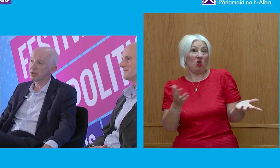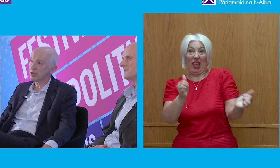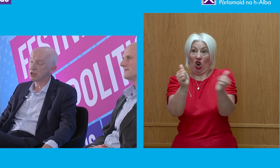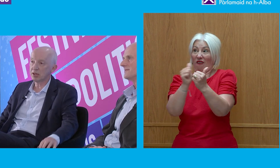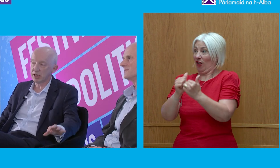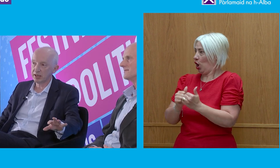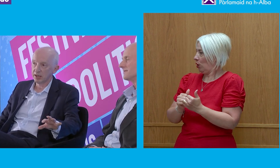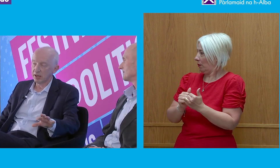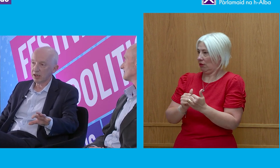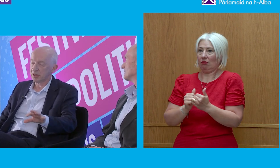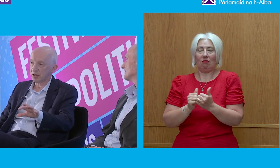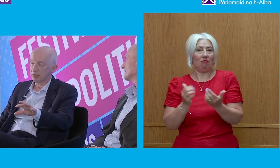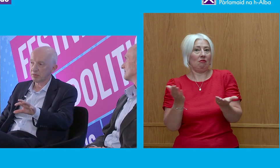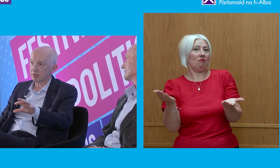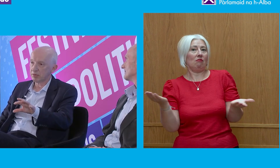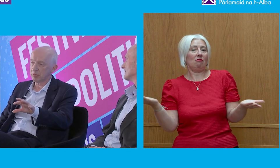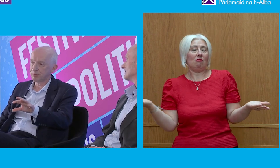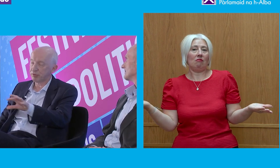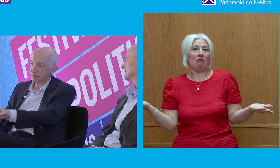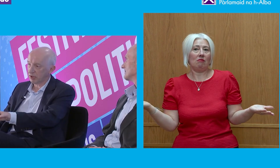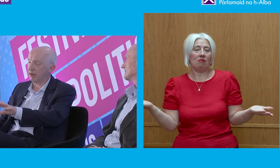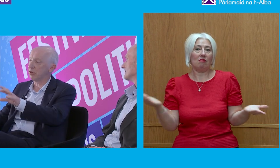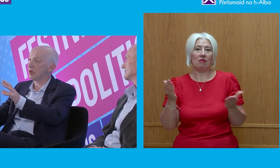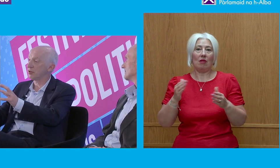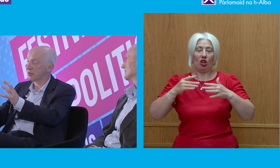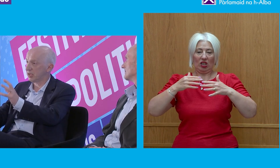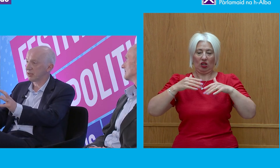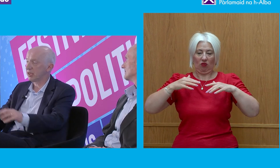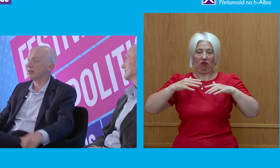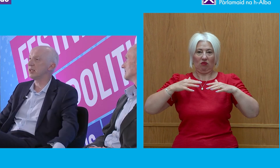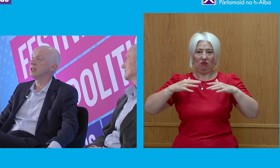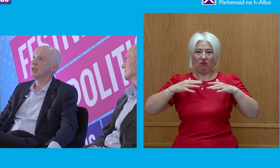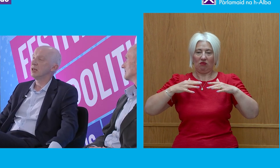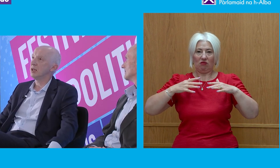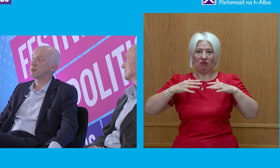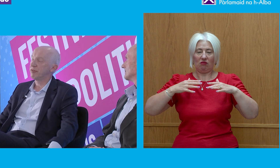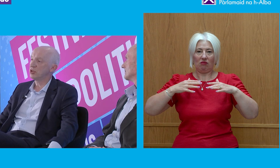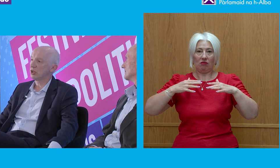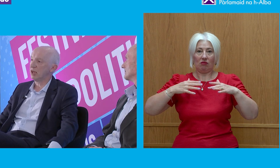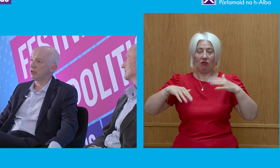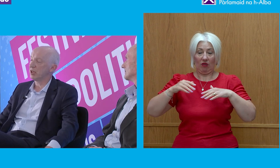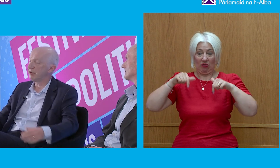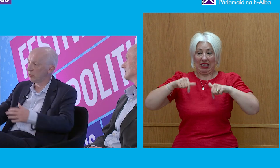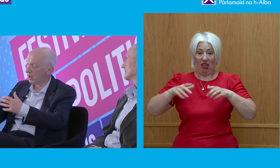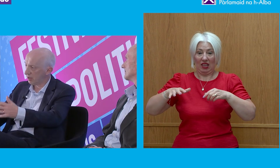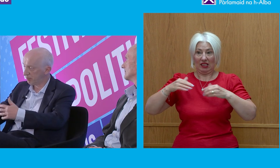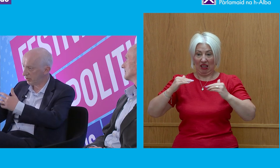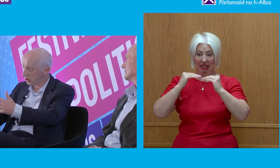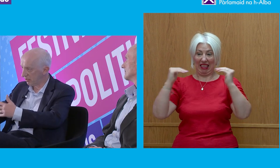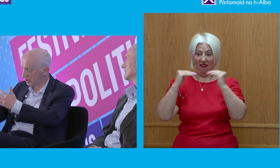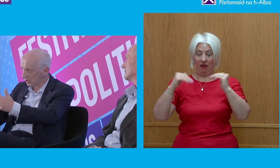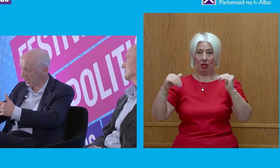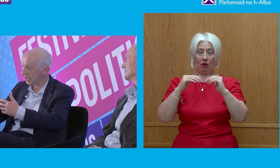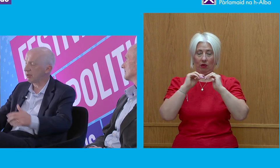that, certainly, at the peripheral level, or rather, dare I say, at the provincial level, at the level where